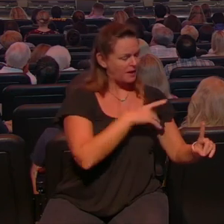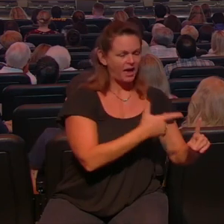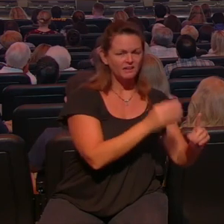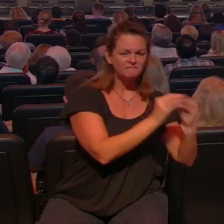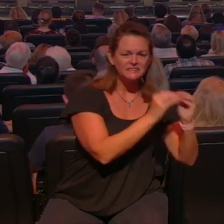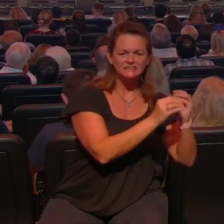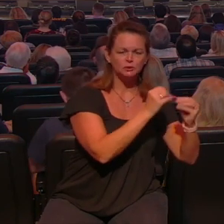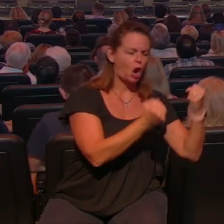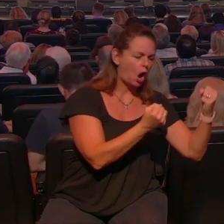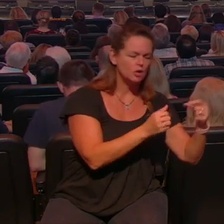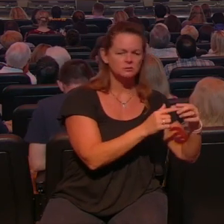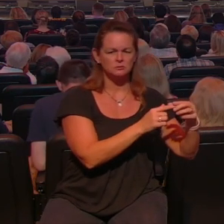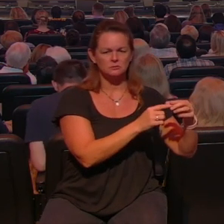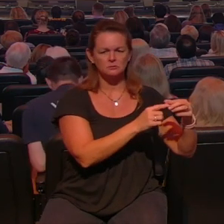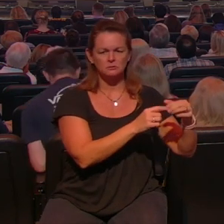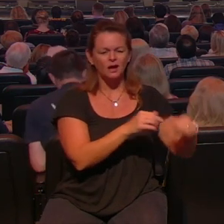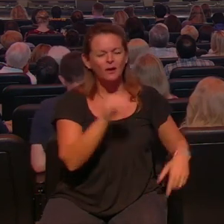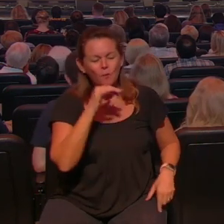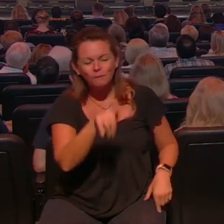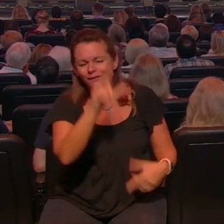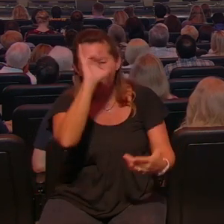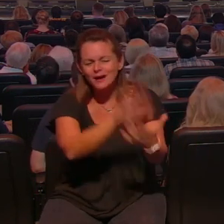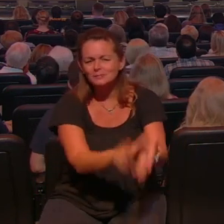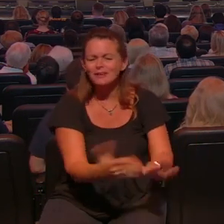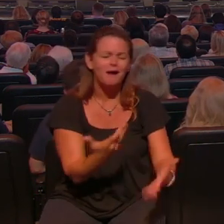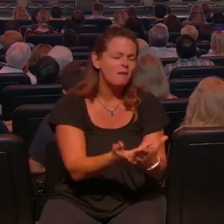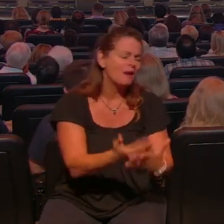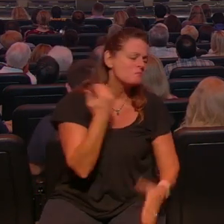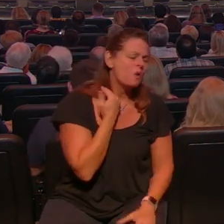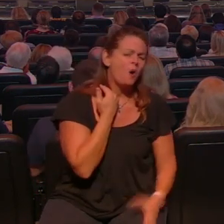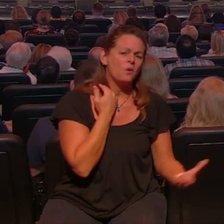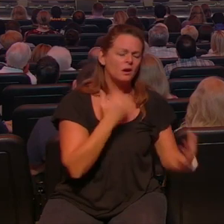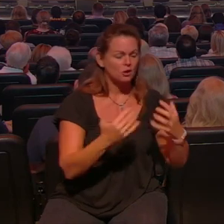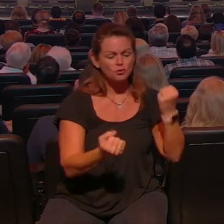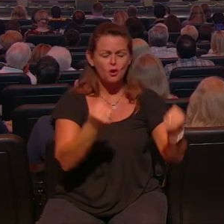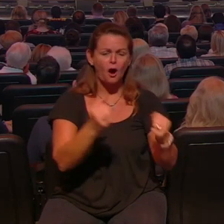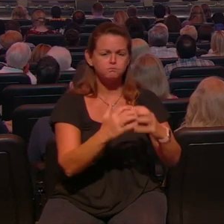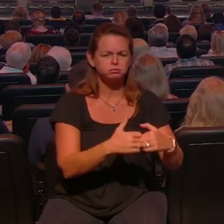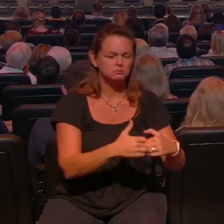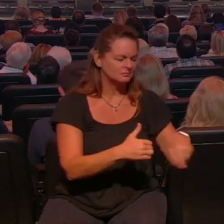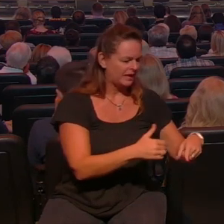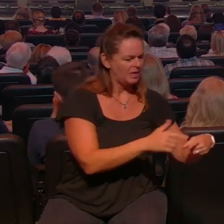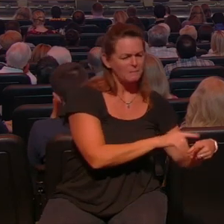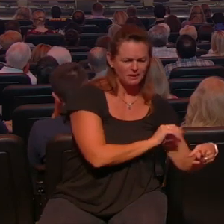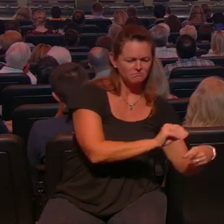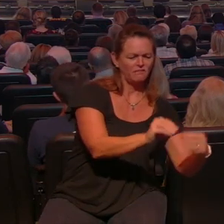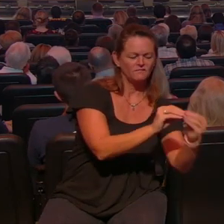parts himself and he's just a great guy and he works hard but he just kind of barely gets by he's got you know several kids